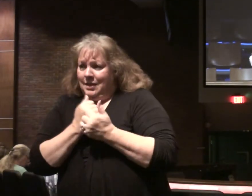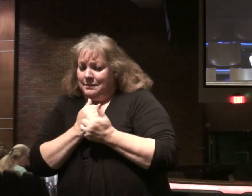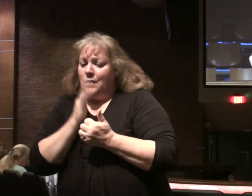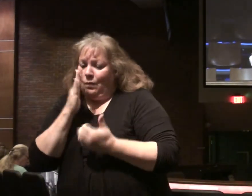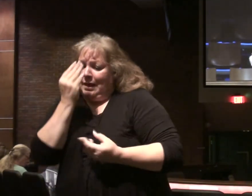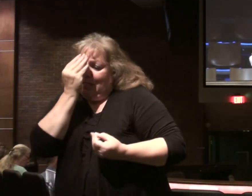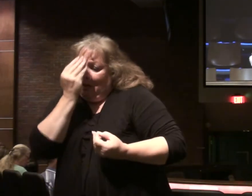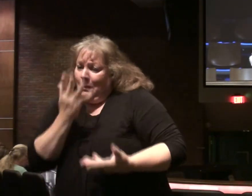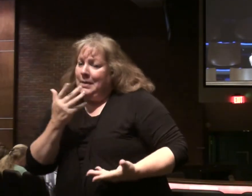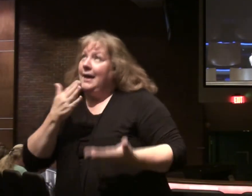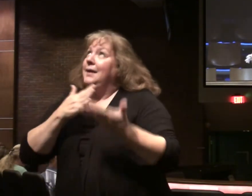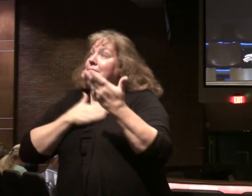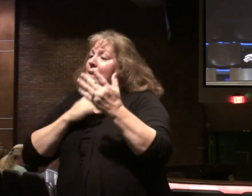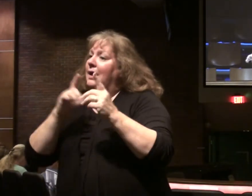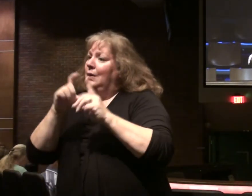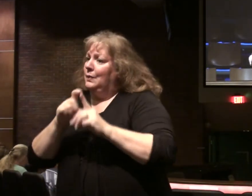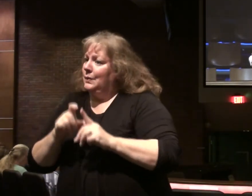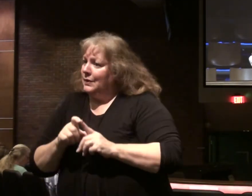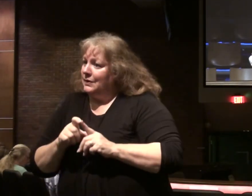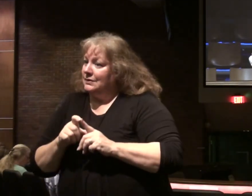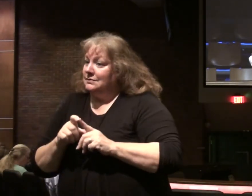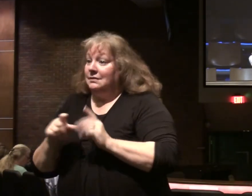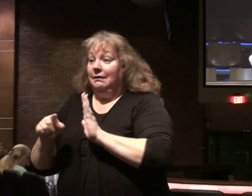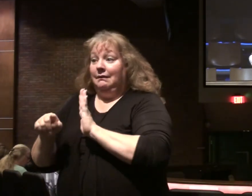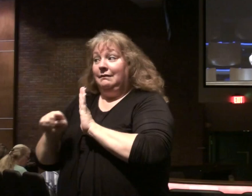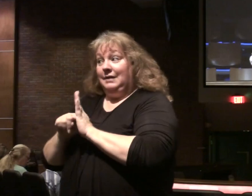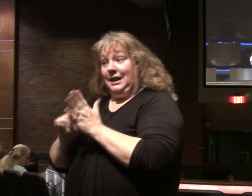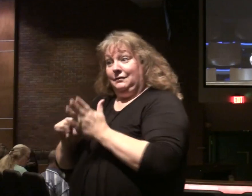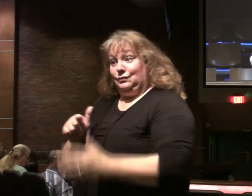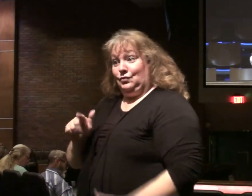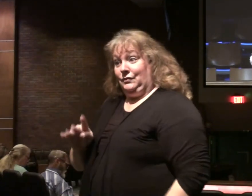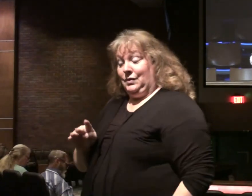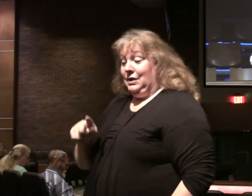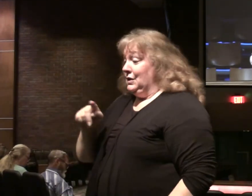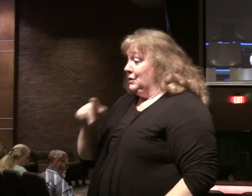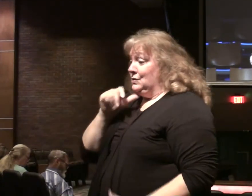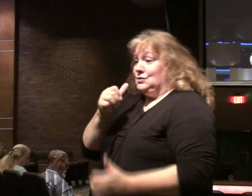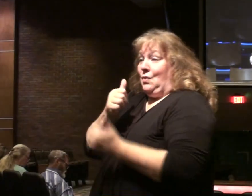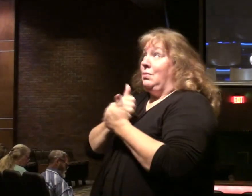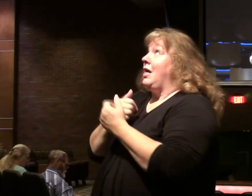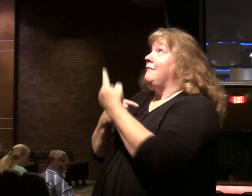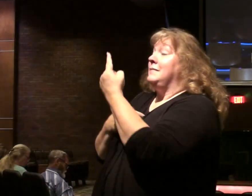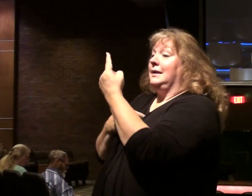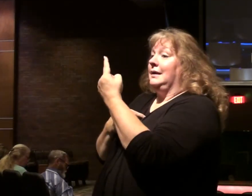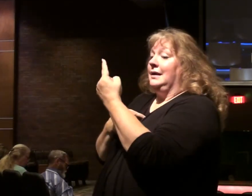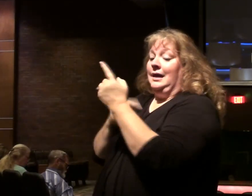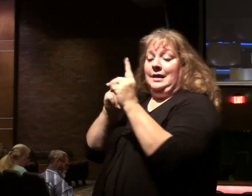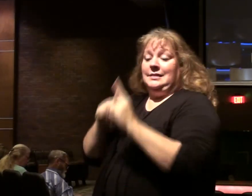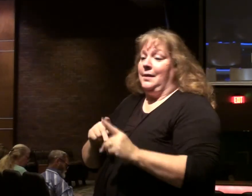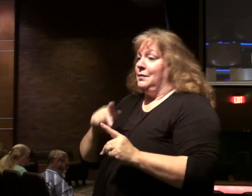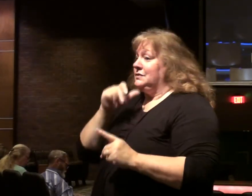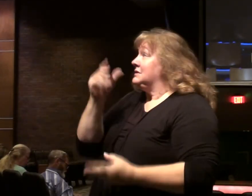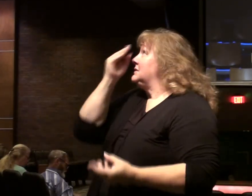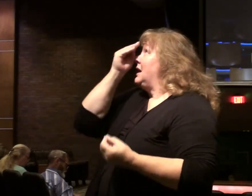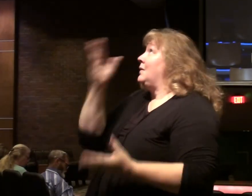keep my commandments. And the negative side in verse 24. He who does not love me. Does not keep my commandments.